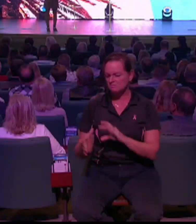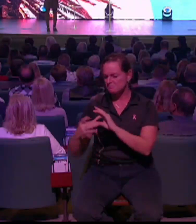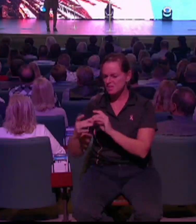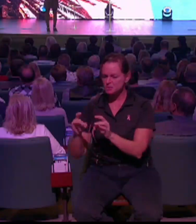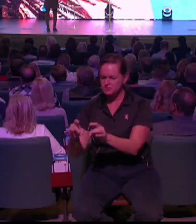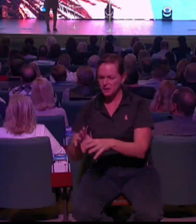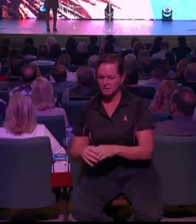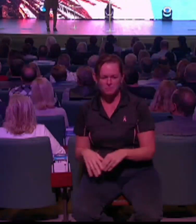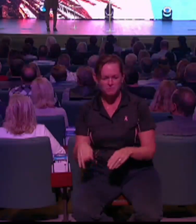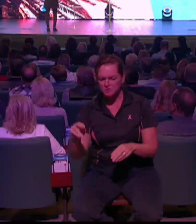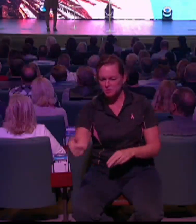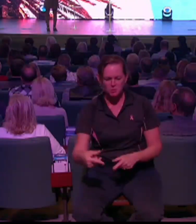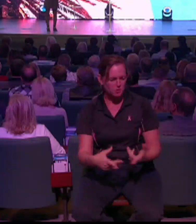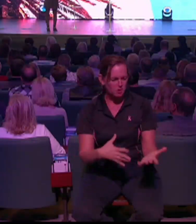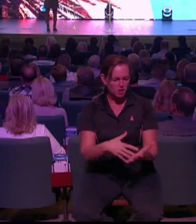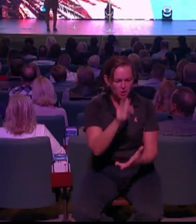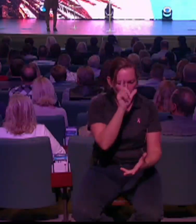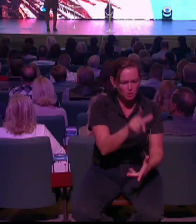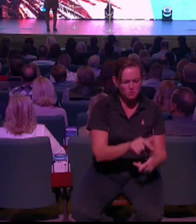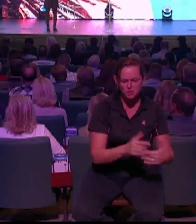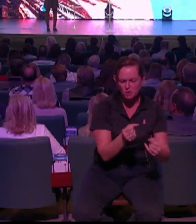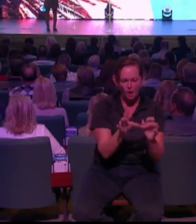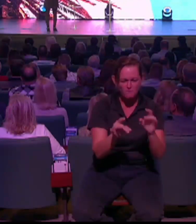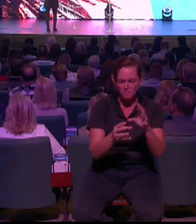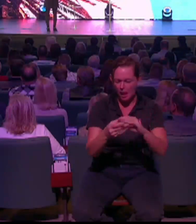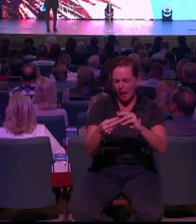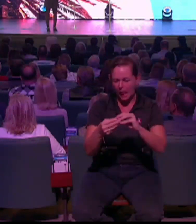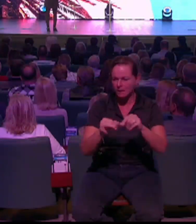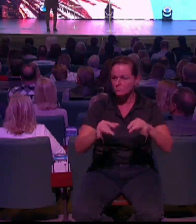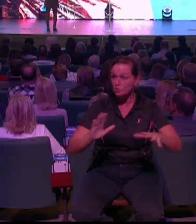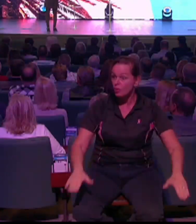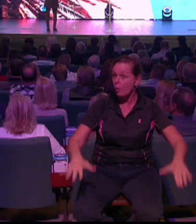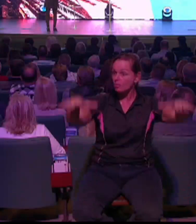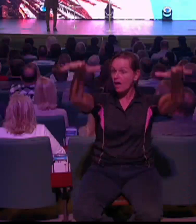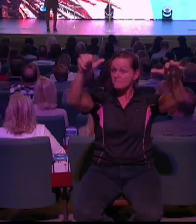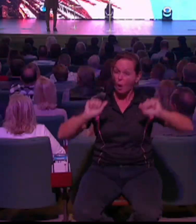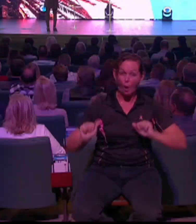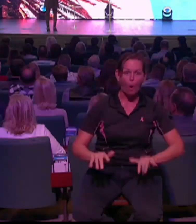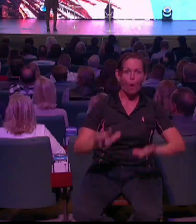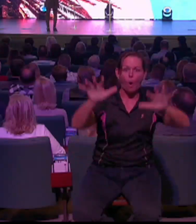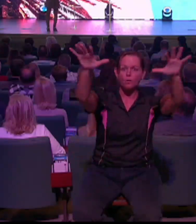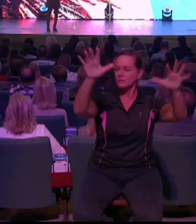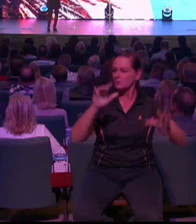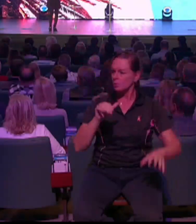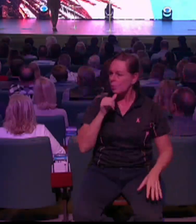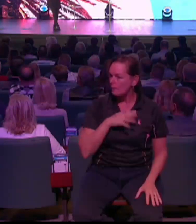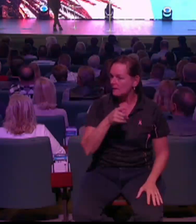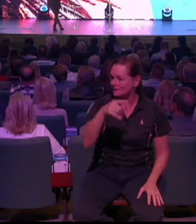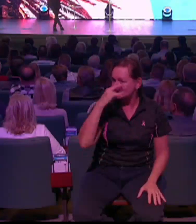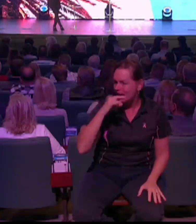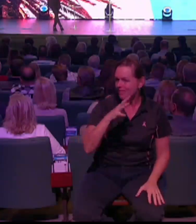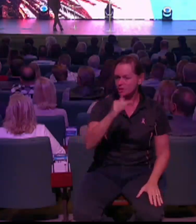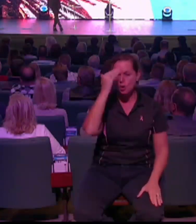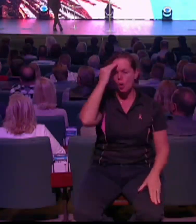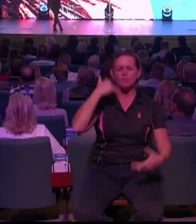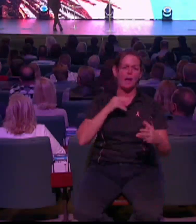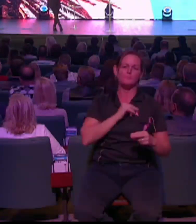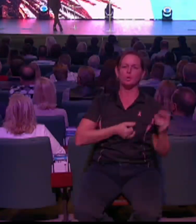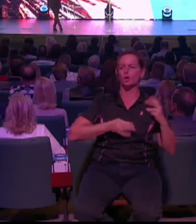began to weep and shake. And the whole countenance changed. Do you know that even your problems